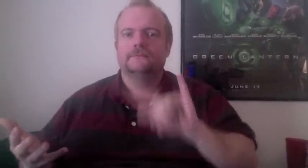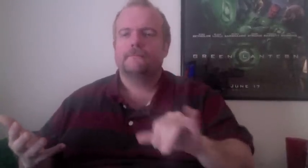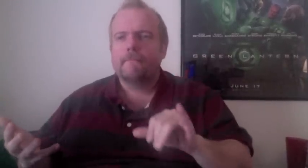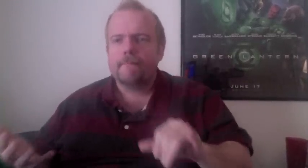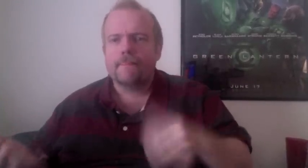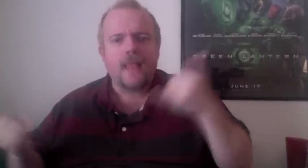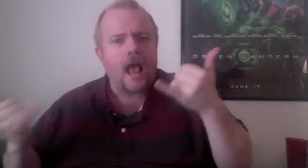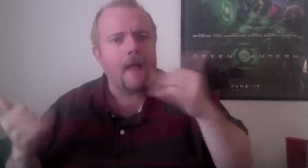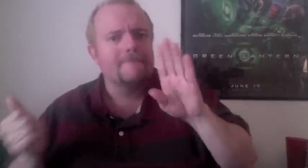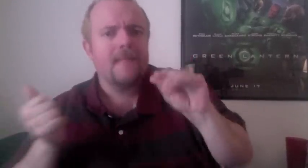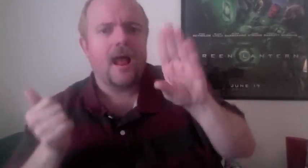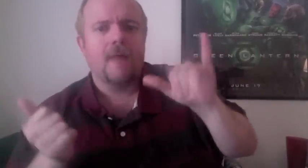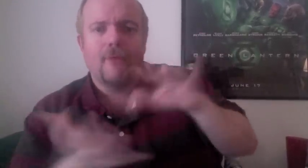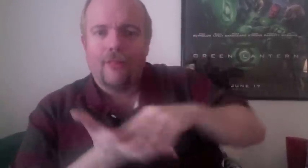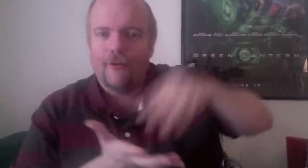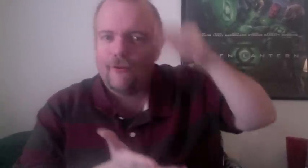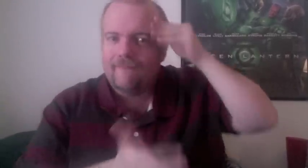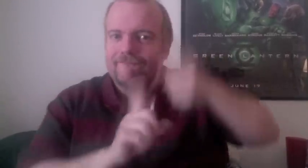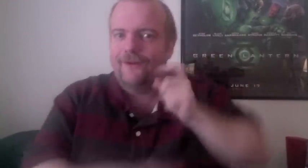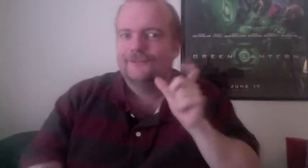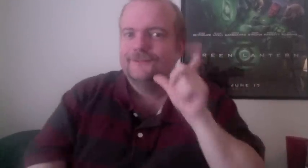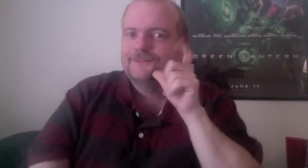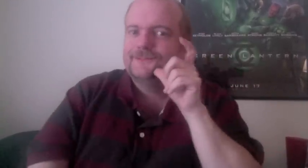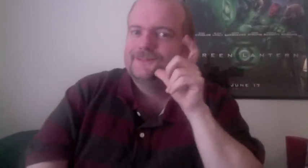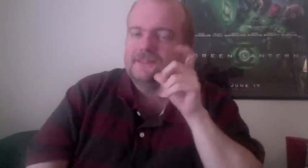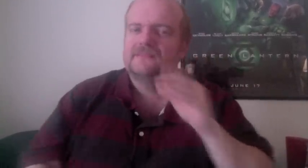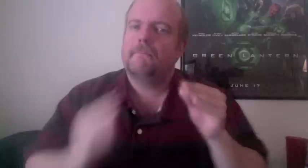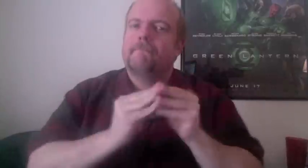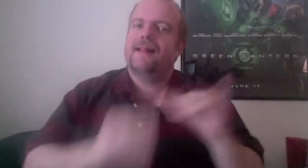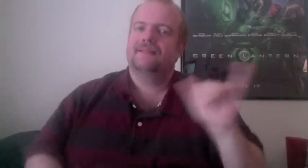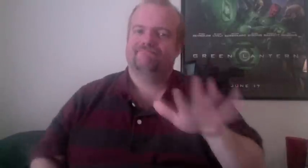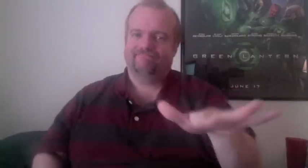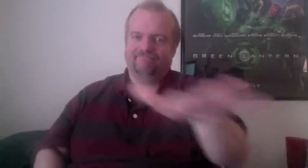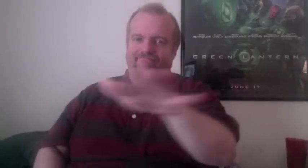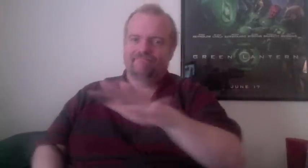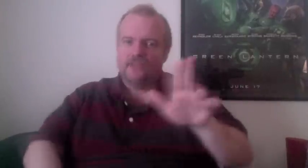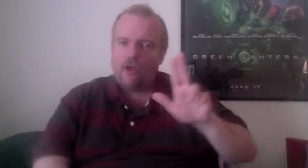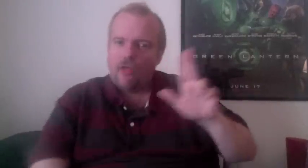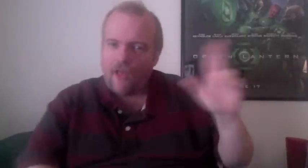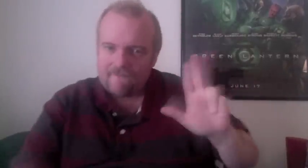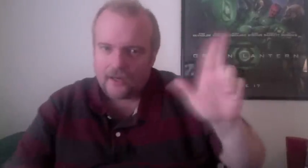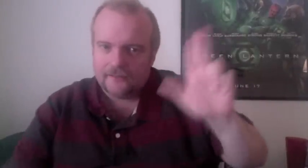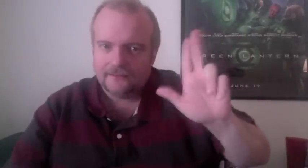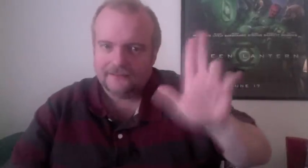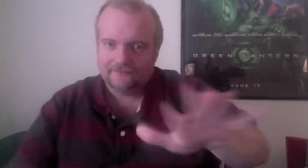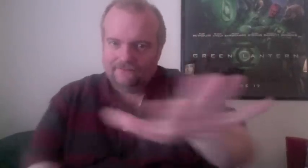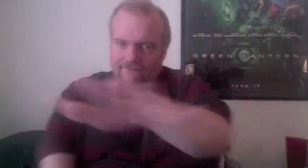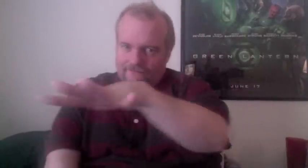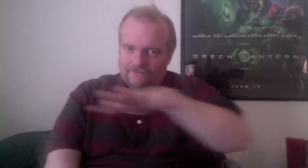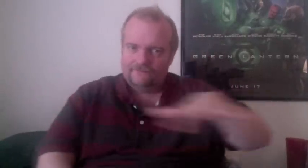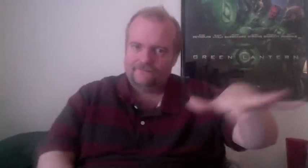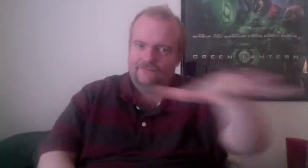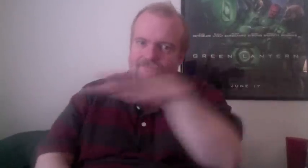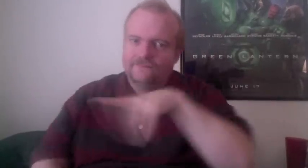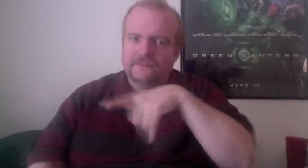The type of things that started happening were things moving, things falling off of shelves. We'd hear sounds. We'd hear noises,